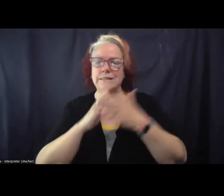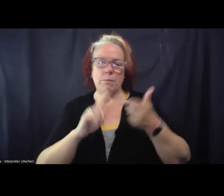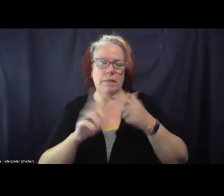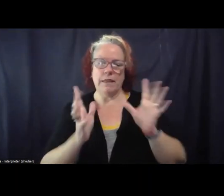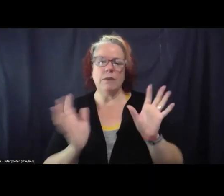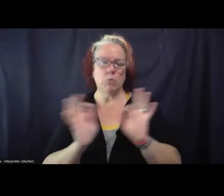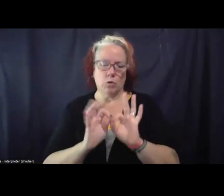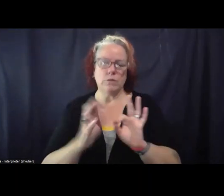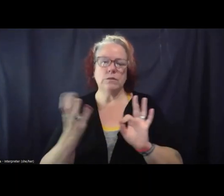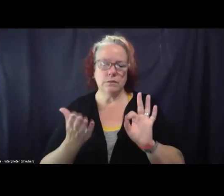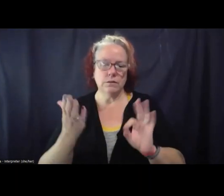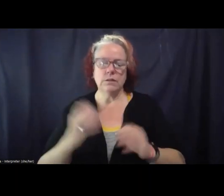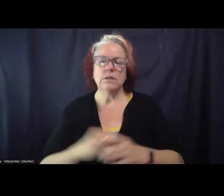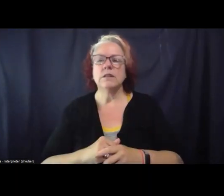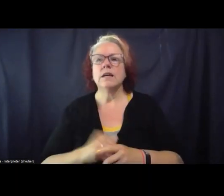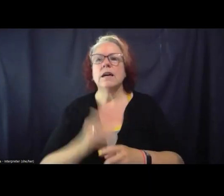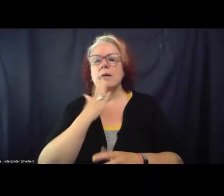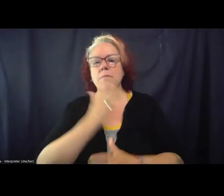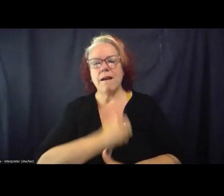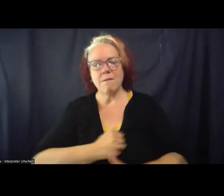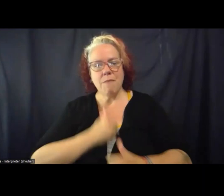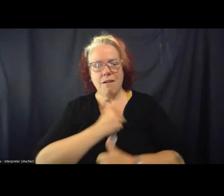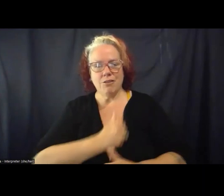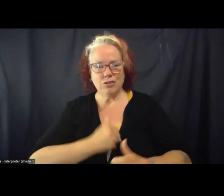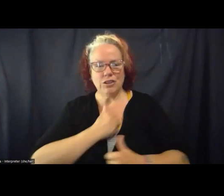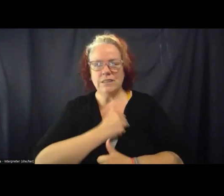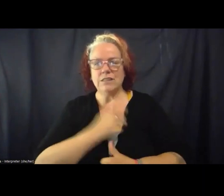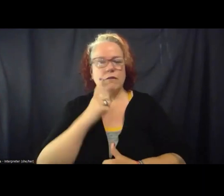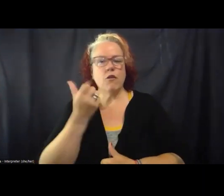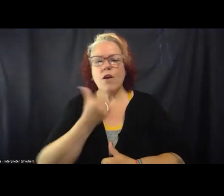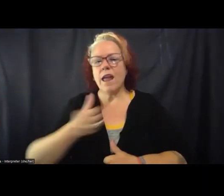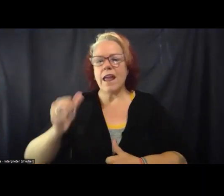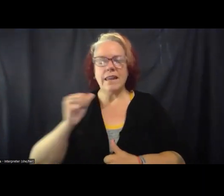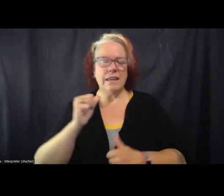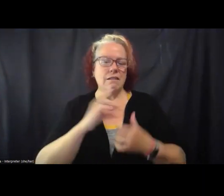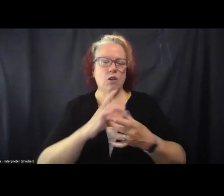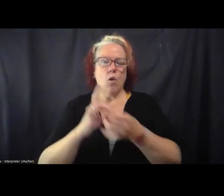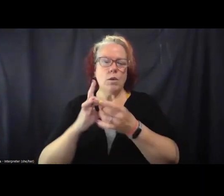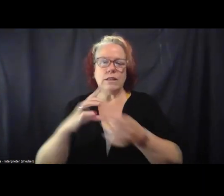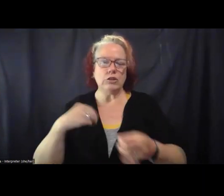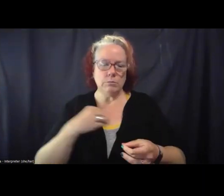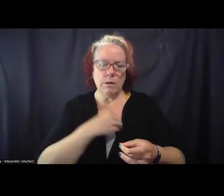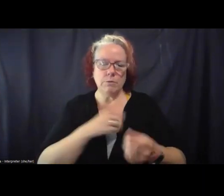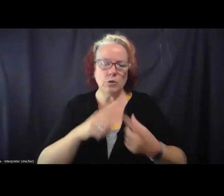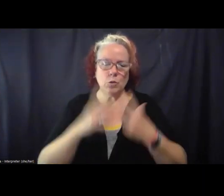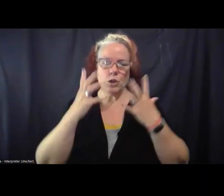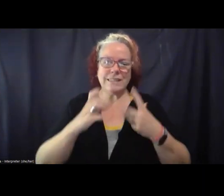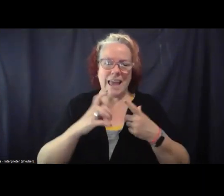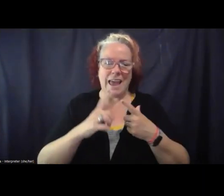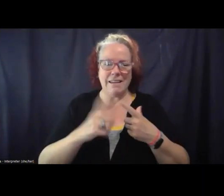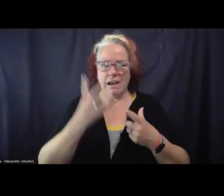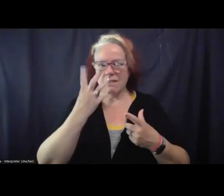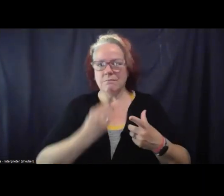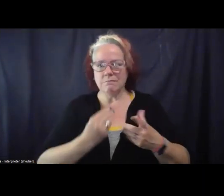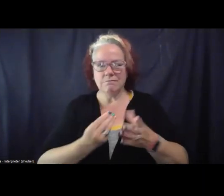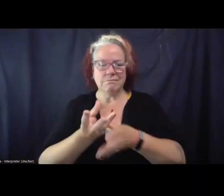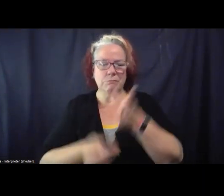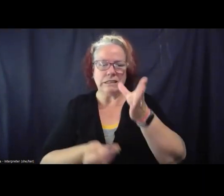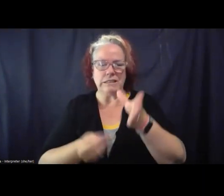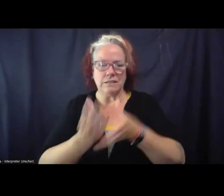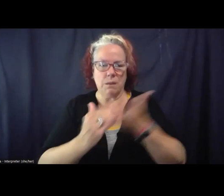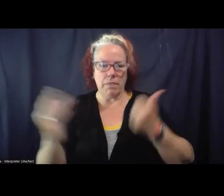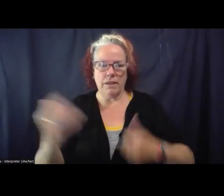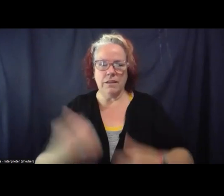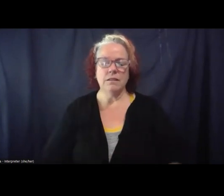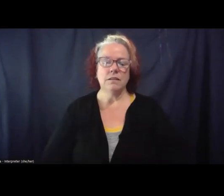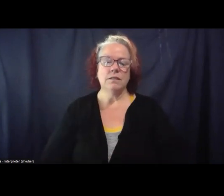my apologies in advance for any coalition members who are sad that I missed something specific. So